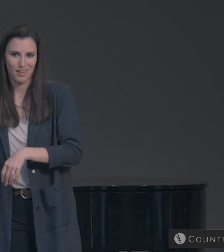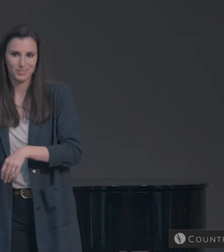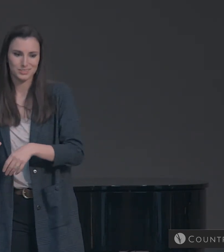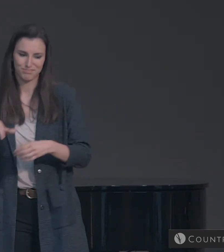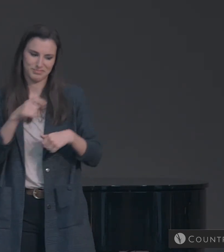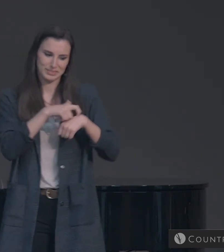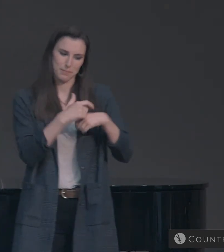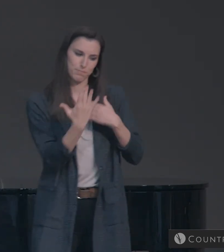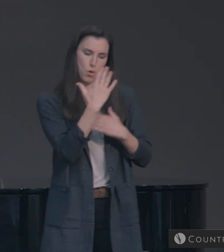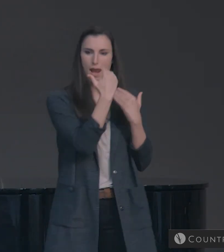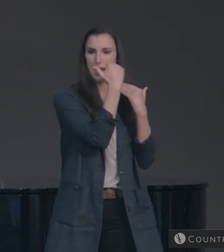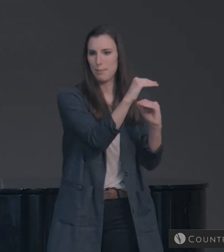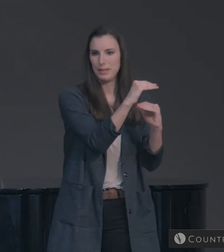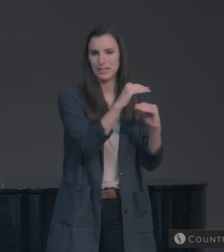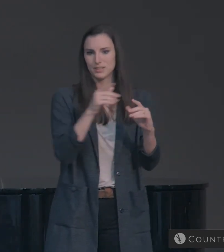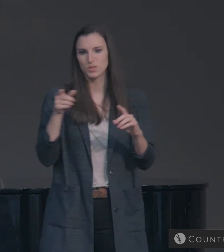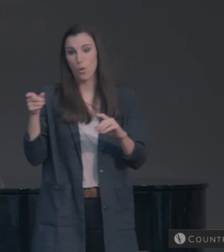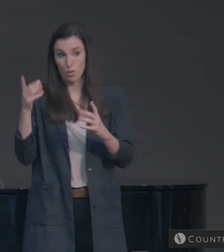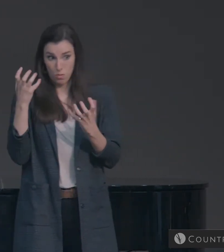of our text.